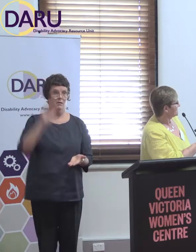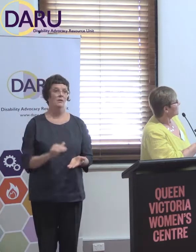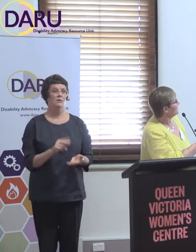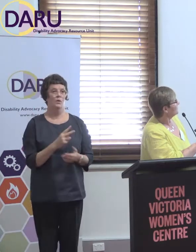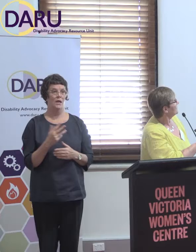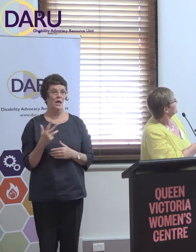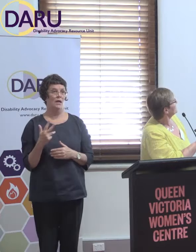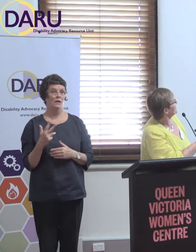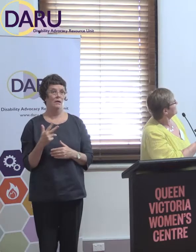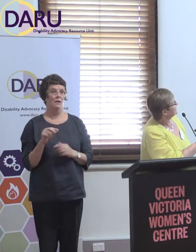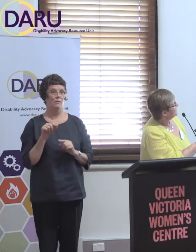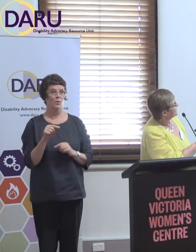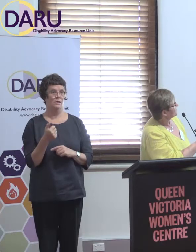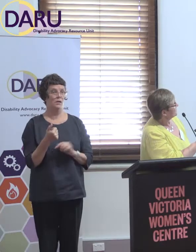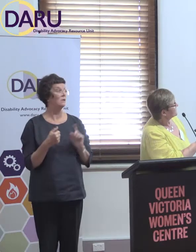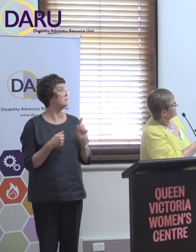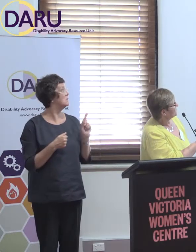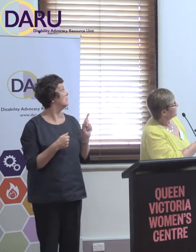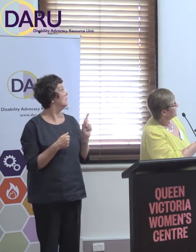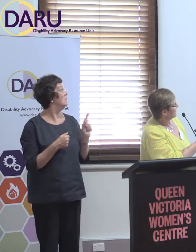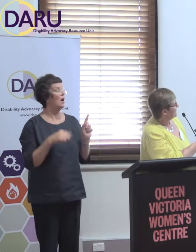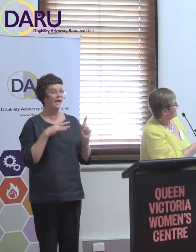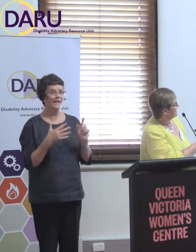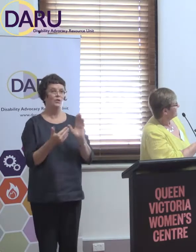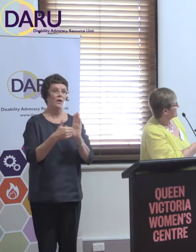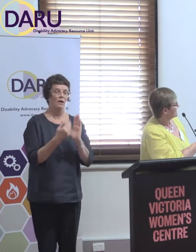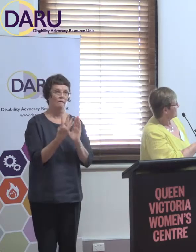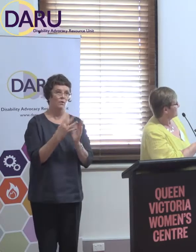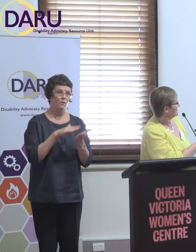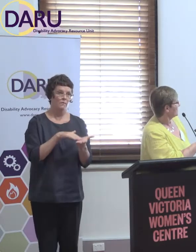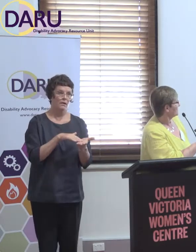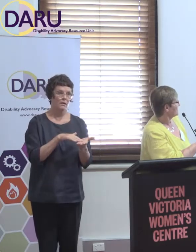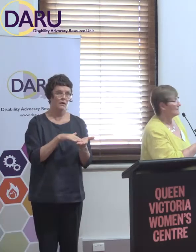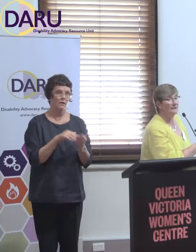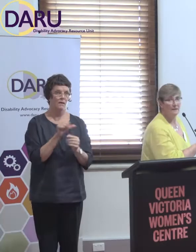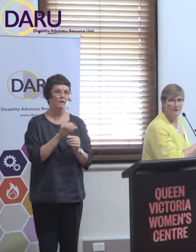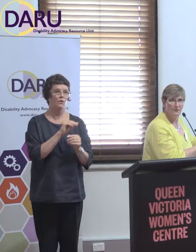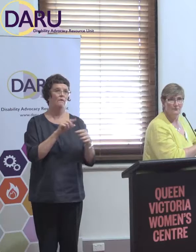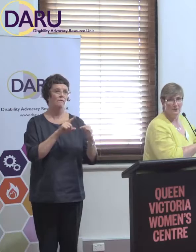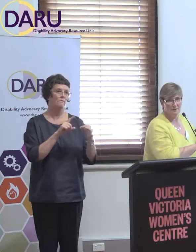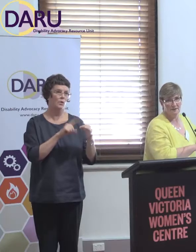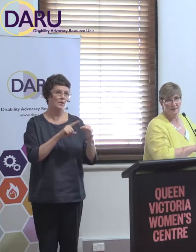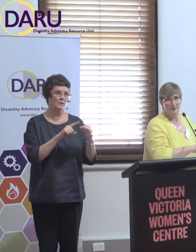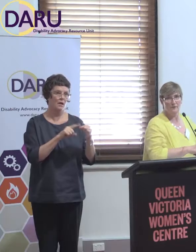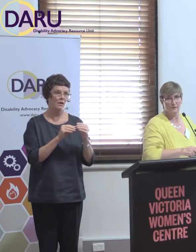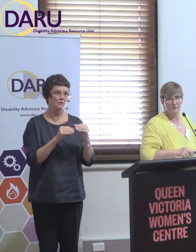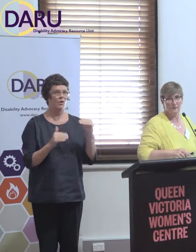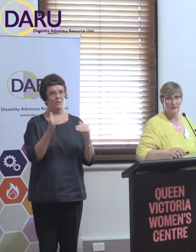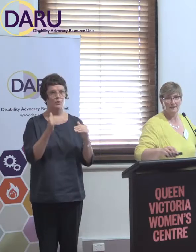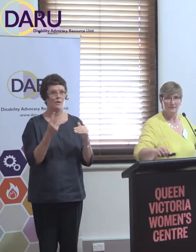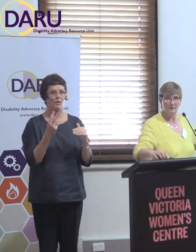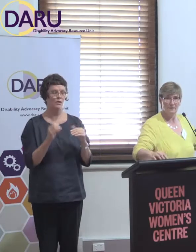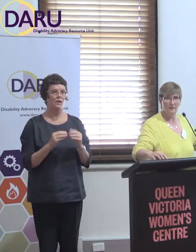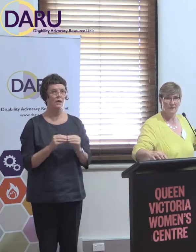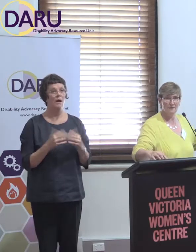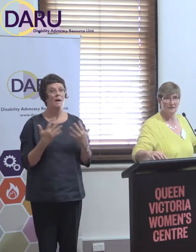.6 here. I need to add the Queensland 4 million back in there so that'll bring it up to about 30. But, anyway, it's a huge loss overall